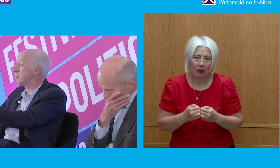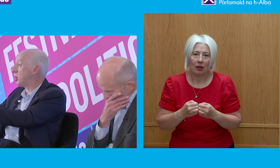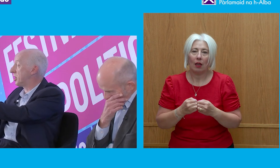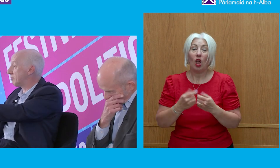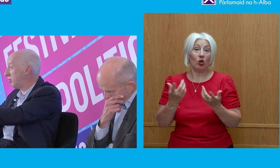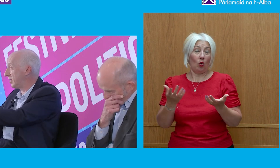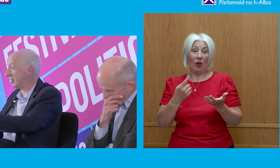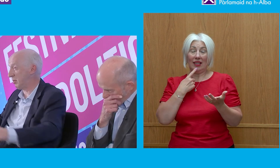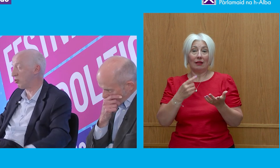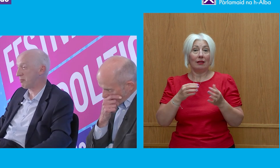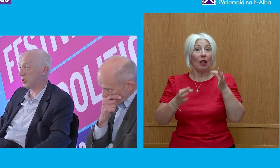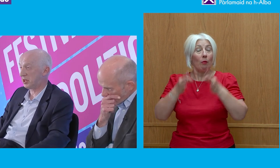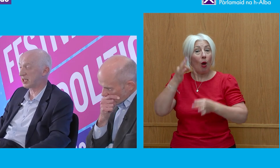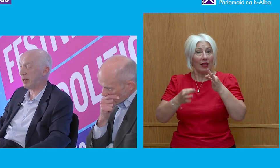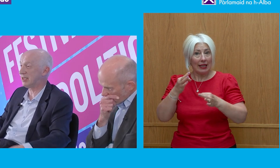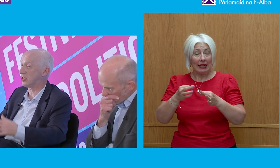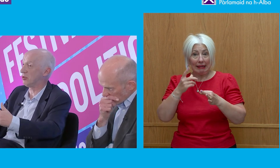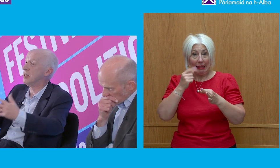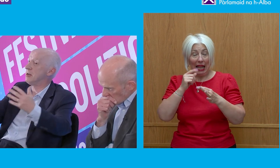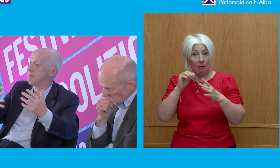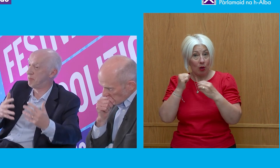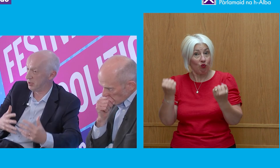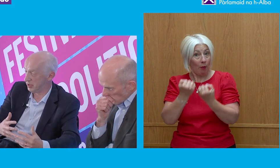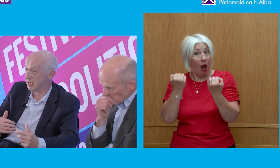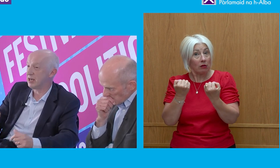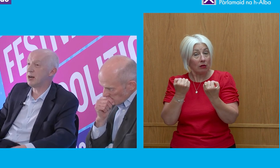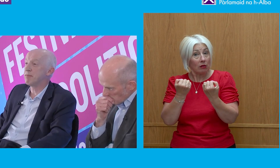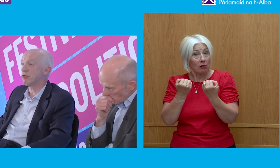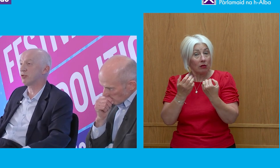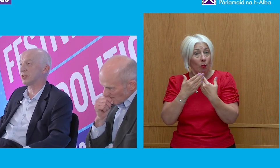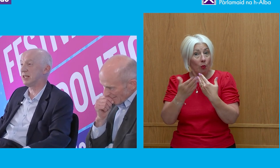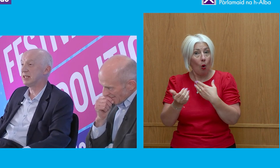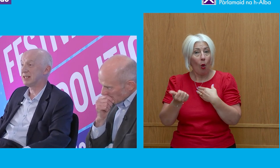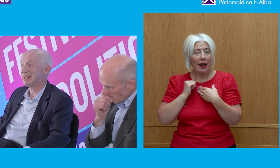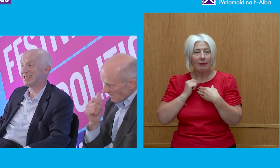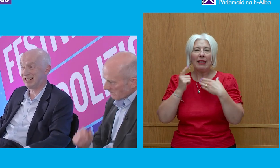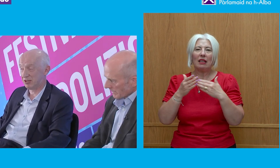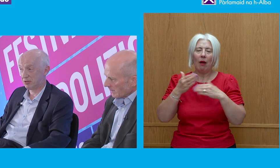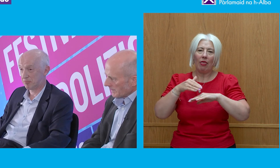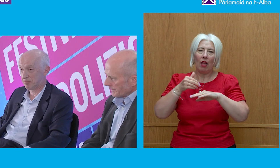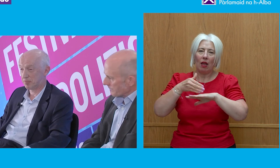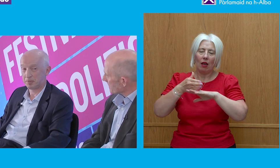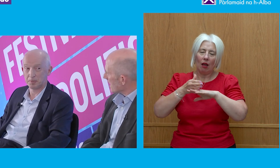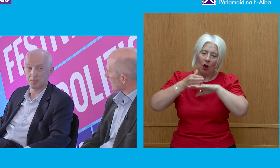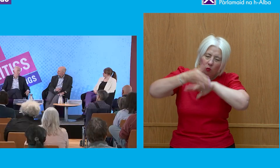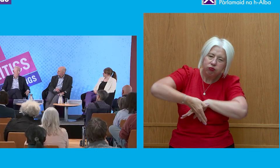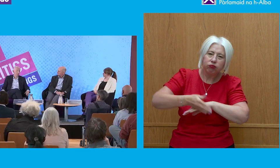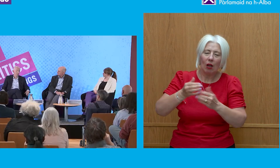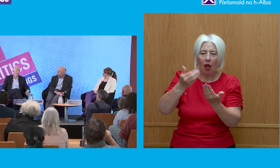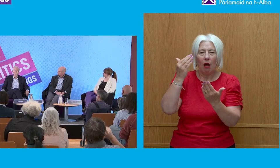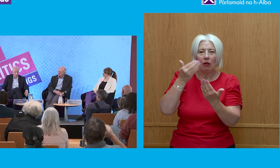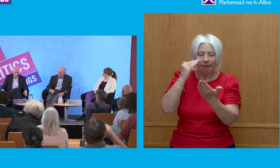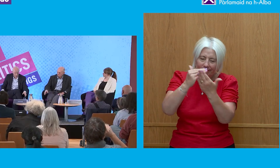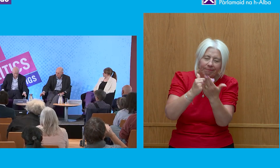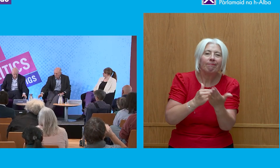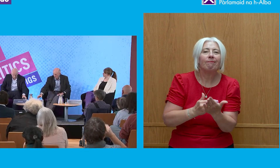its head. Politics proved itself to be more robust than expected to, but the bureaucracy didn't. And that brings